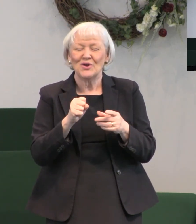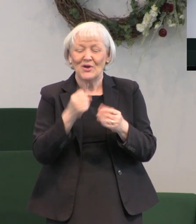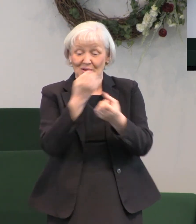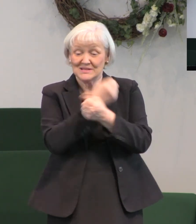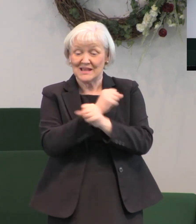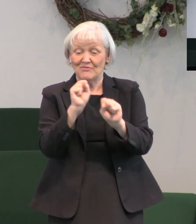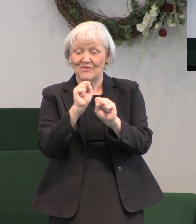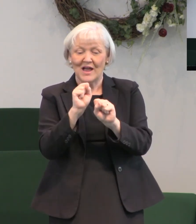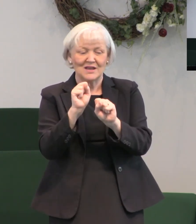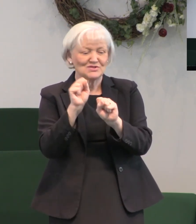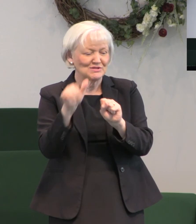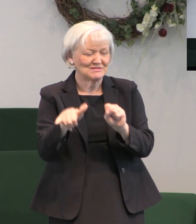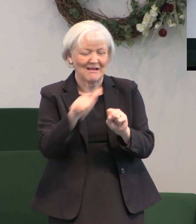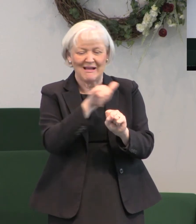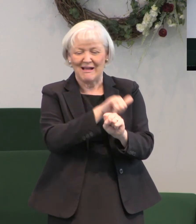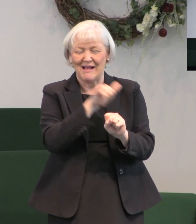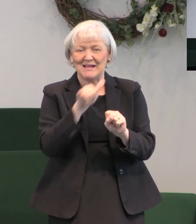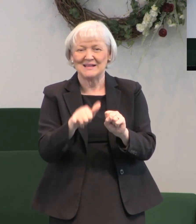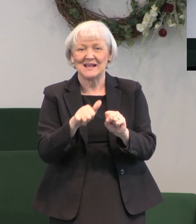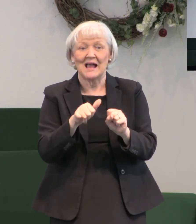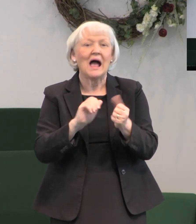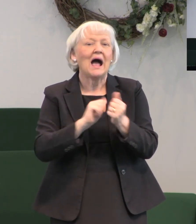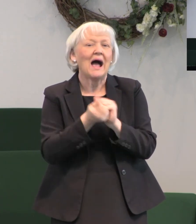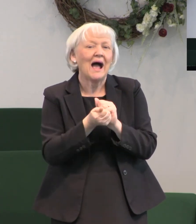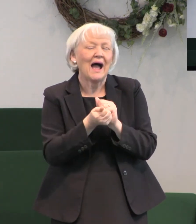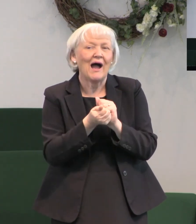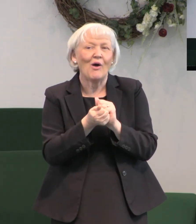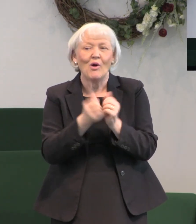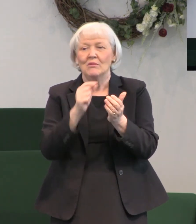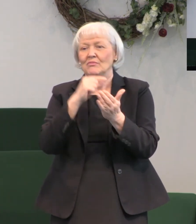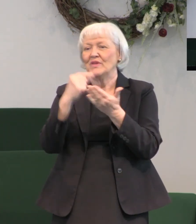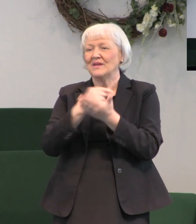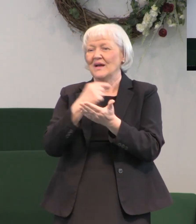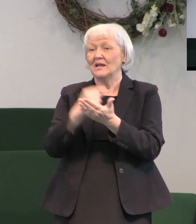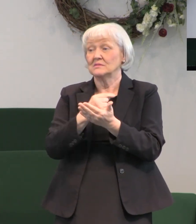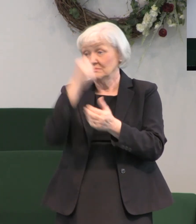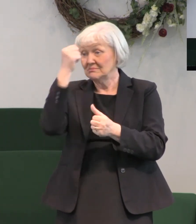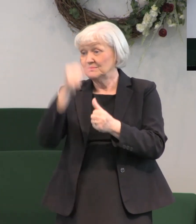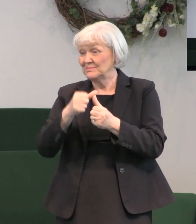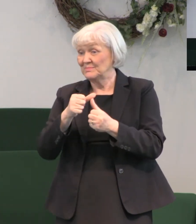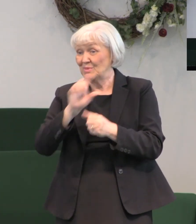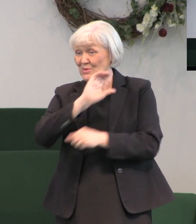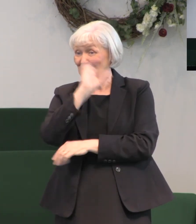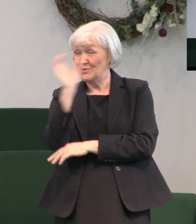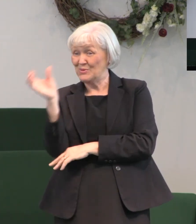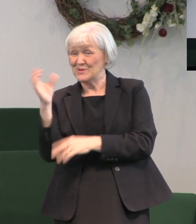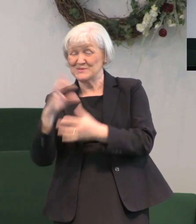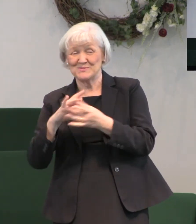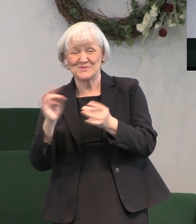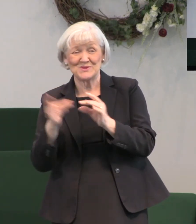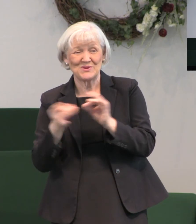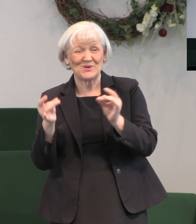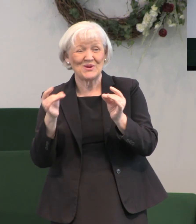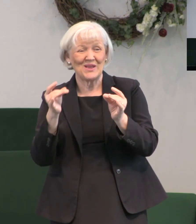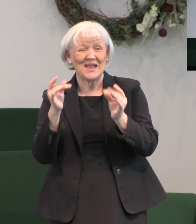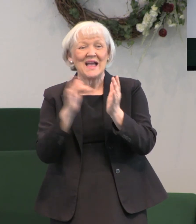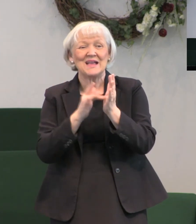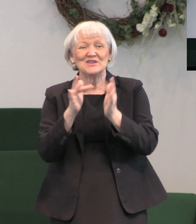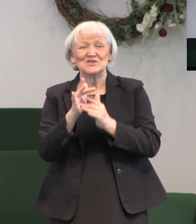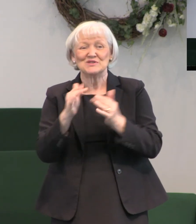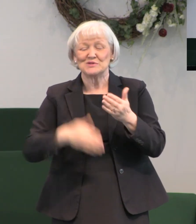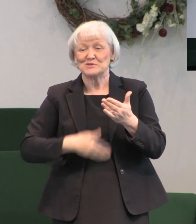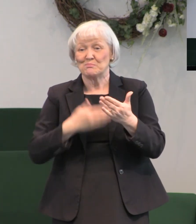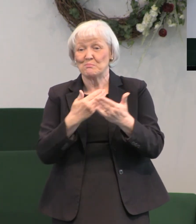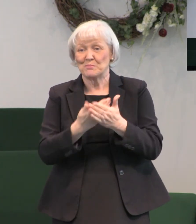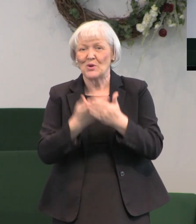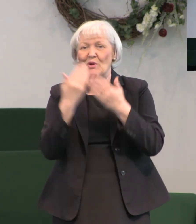by the gospel remember the Christmas story when Jesus was born and the angels went